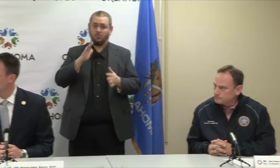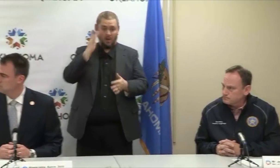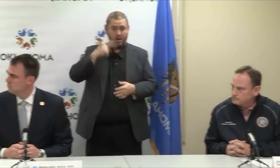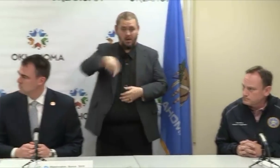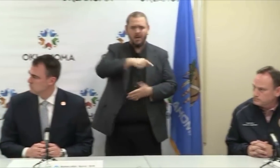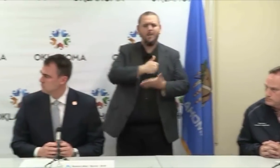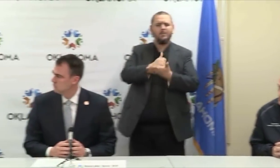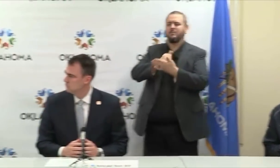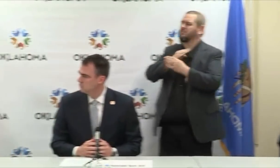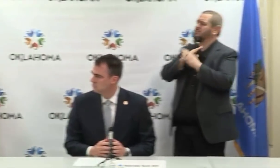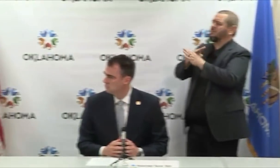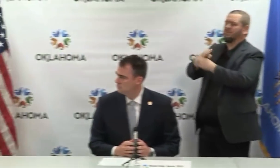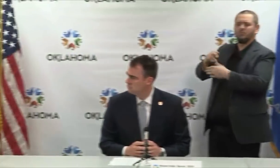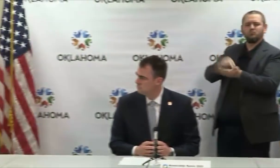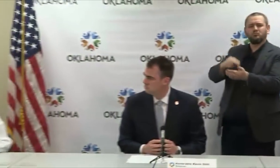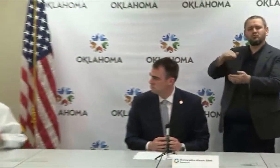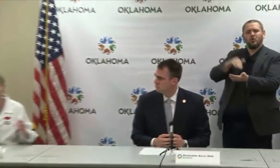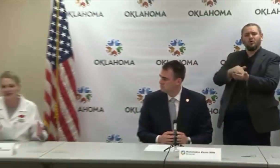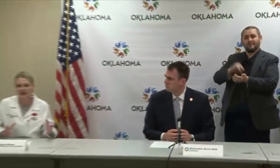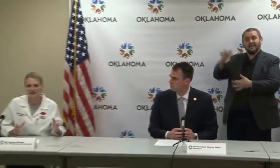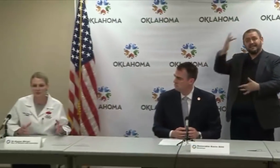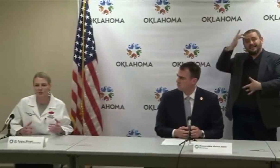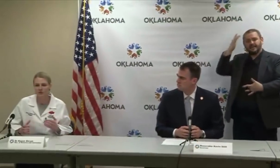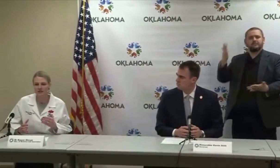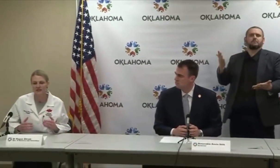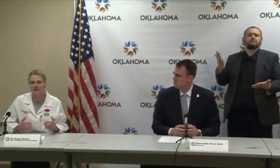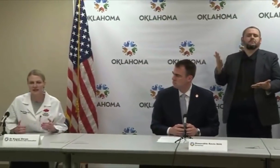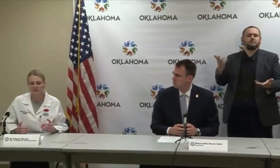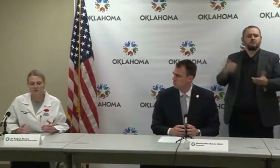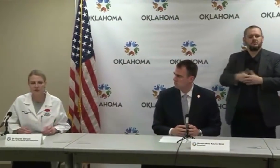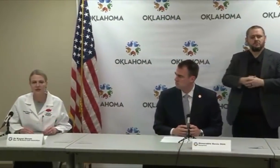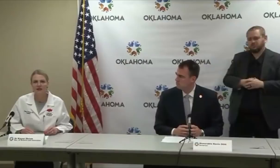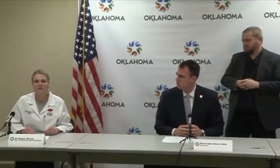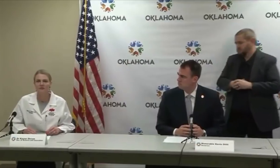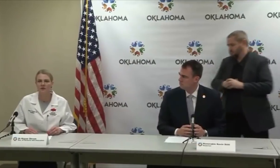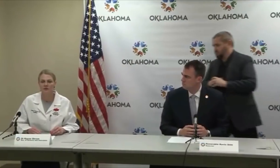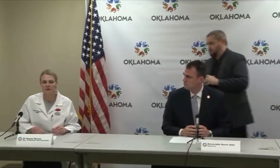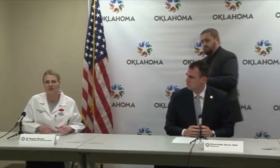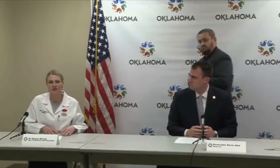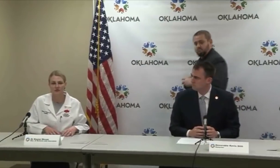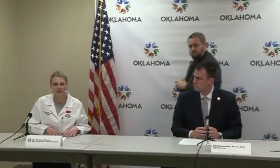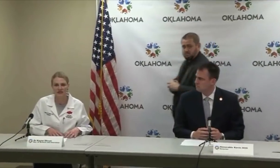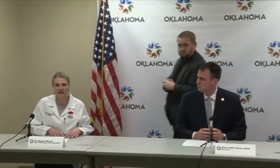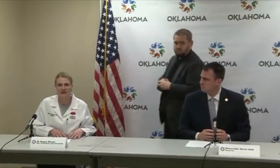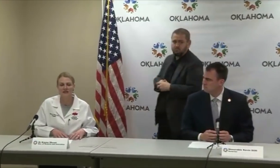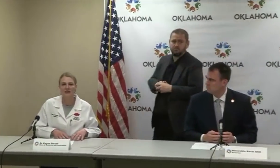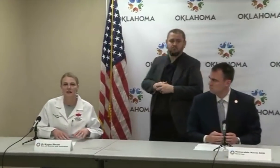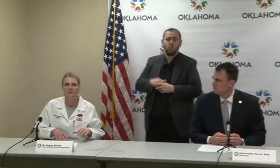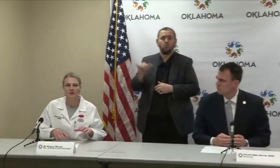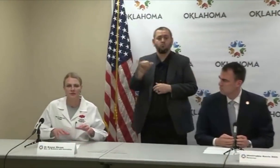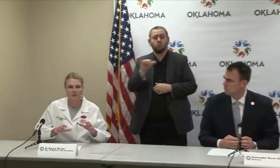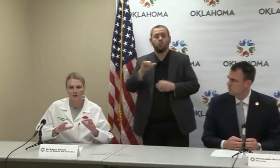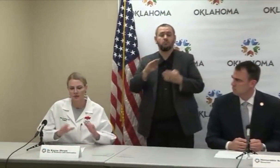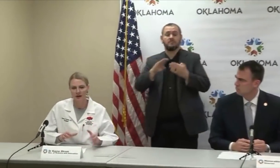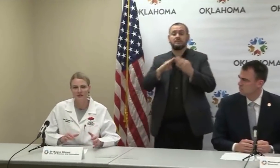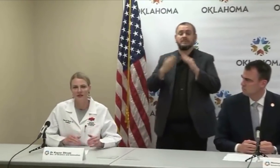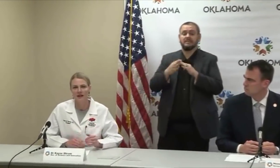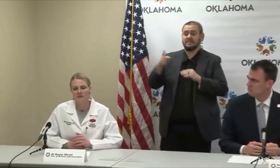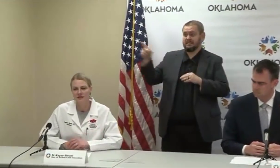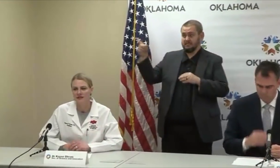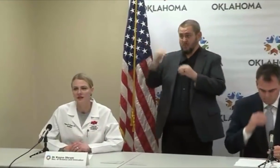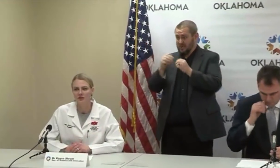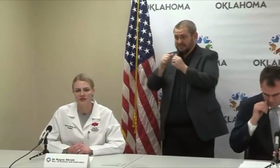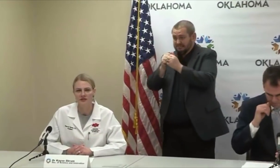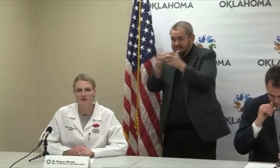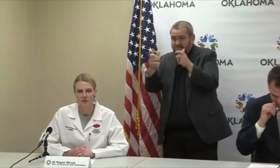to that in the metropolitan areas, you will likely see as more testing capability comes available, not just through the state, but through the private